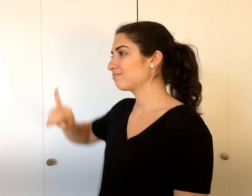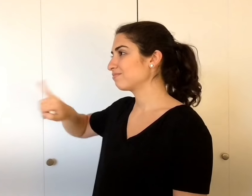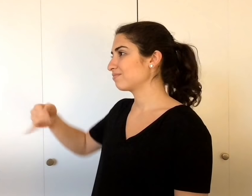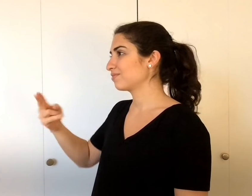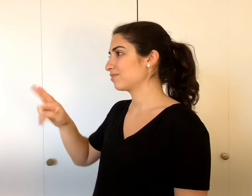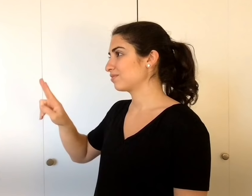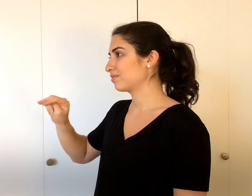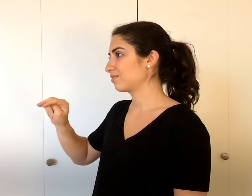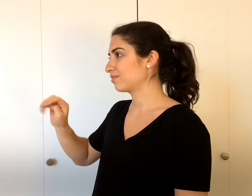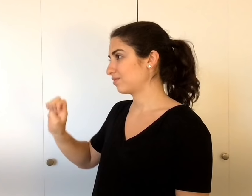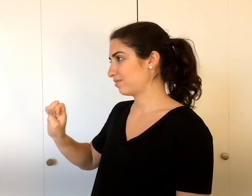July.